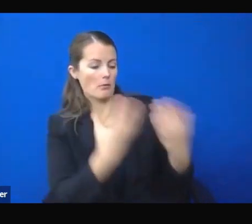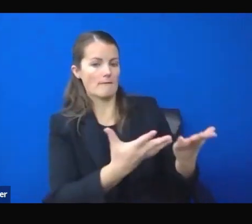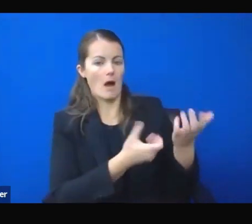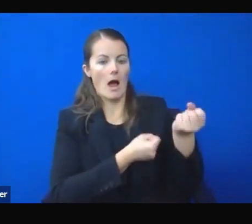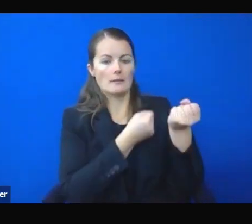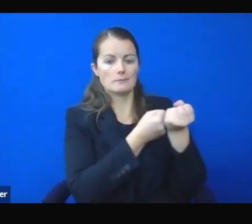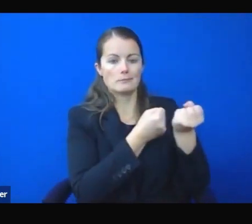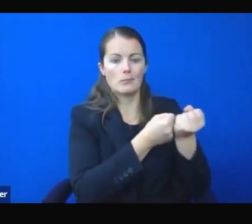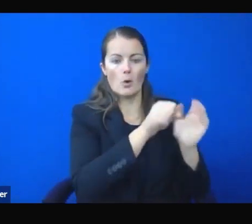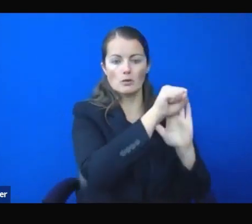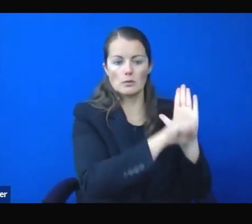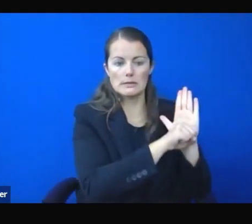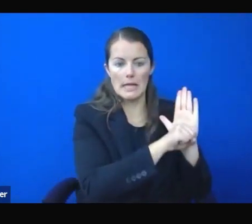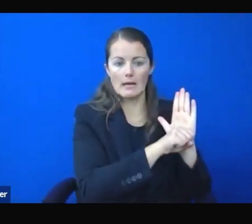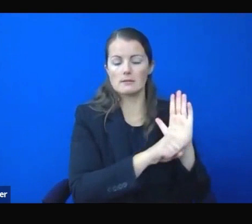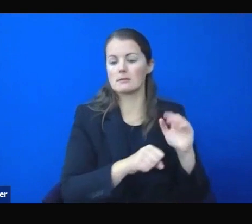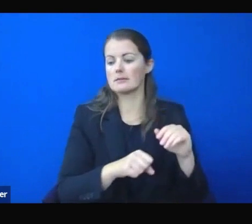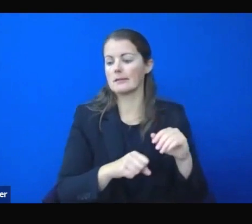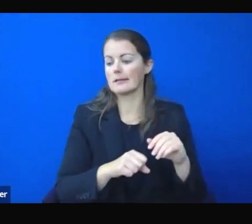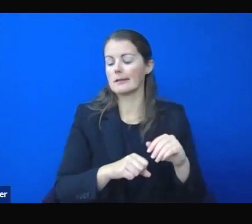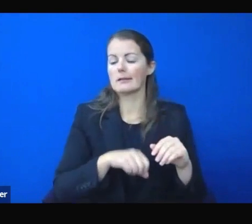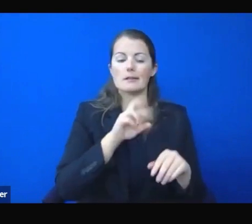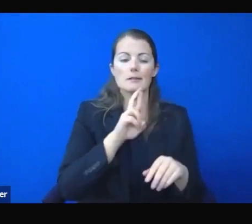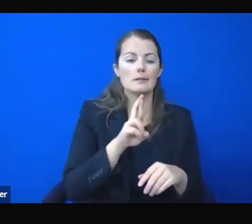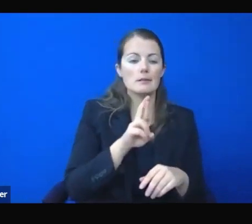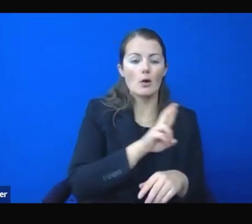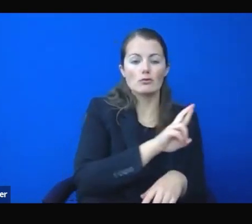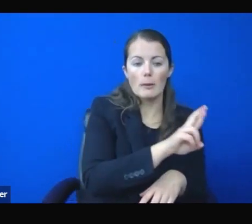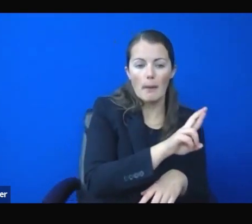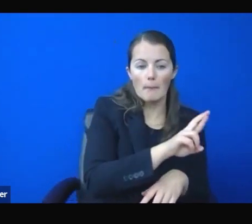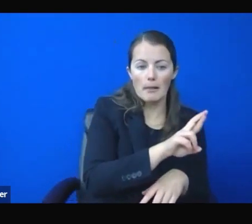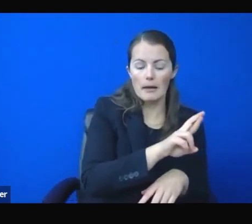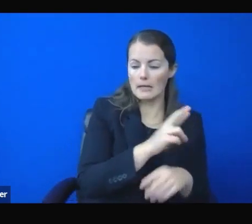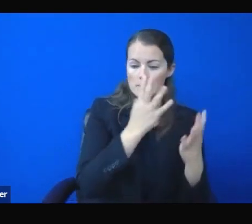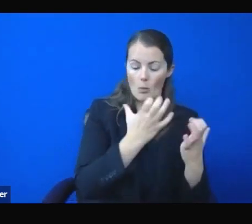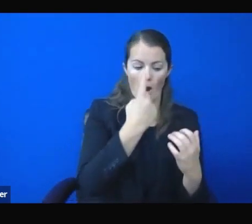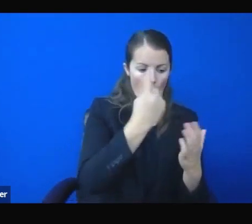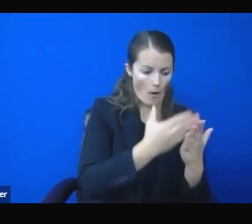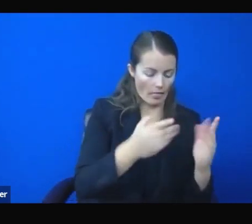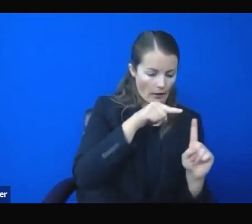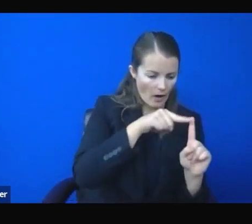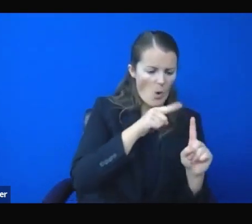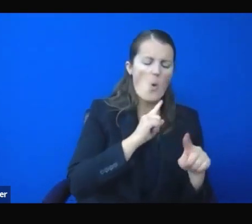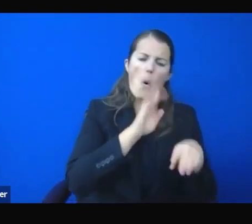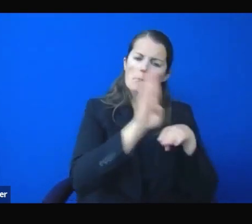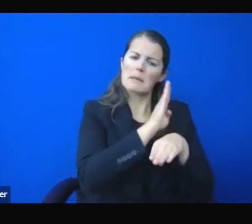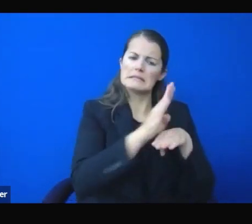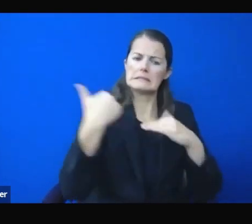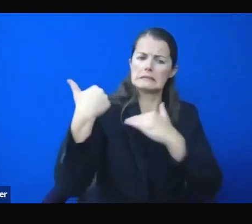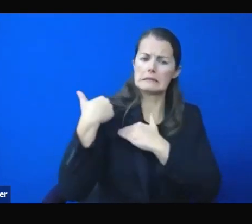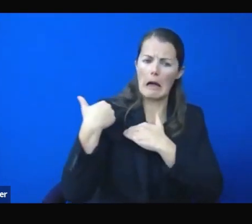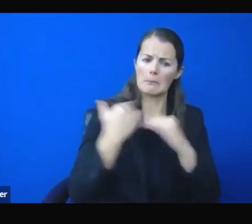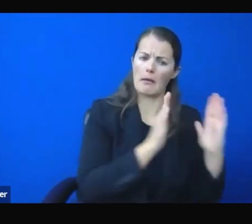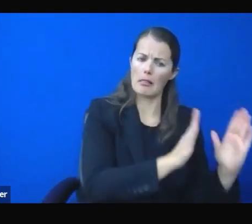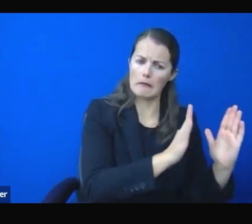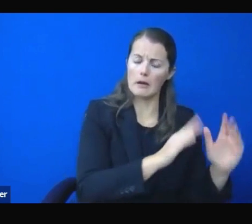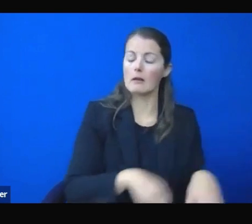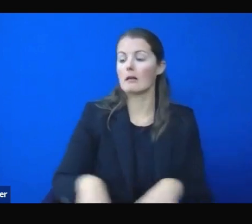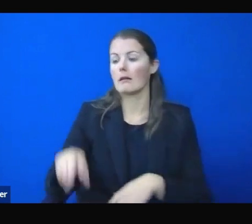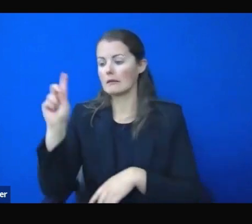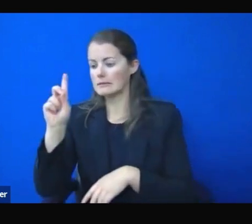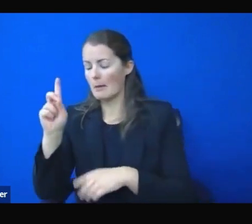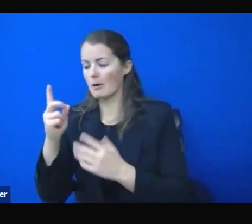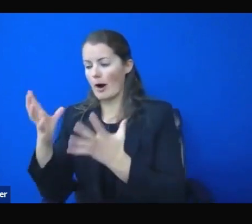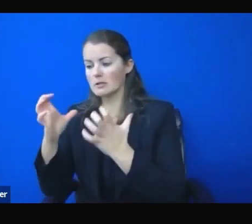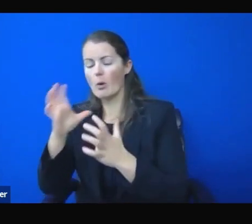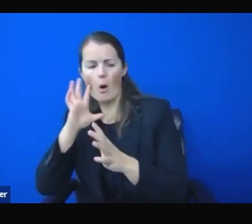business liability, and Democrats want direct and flexible funding to state and local governments. I don't understand why there's